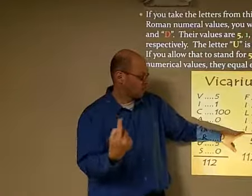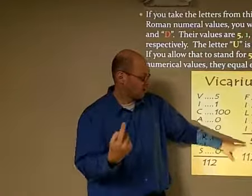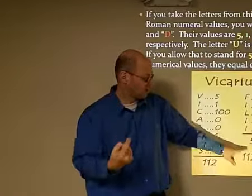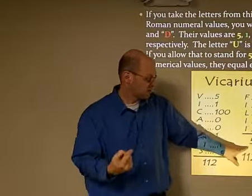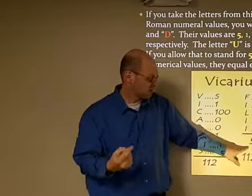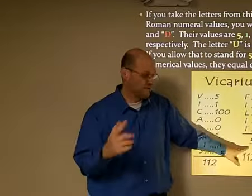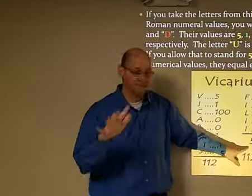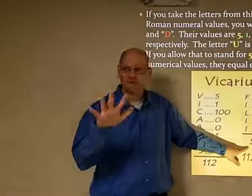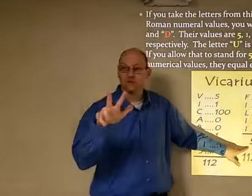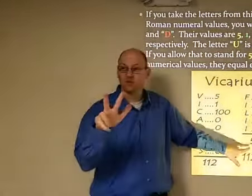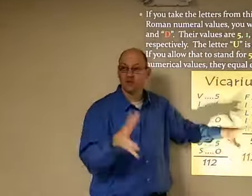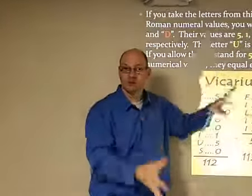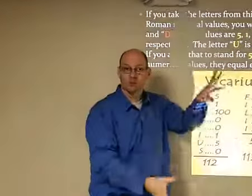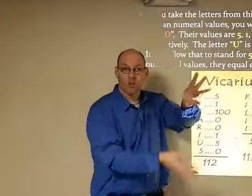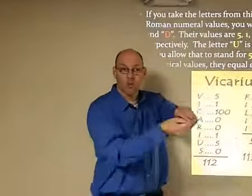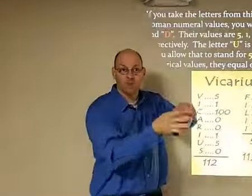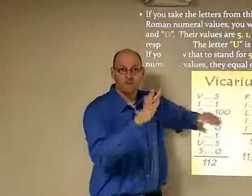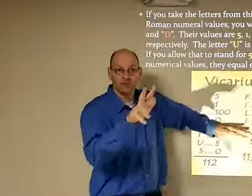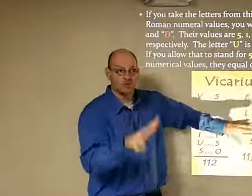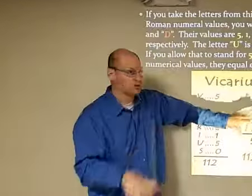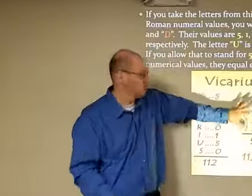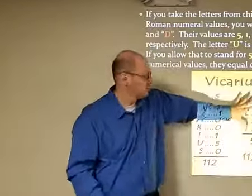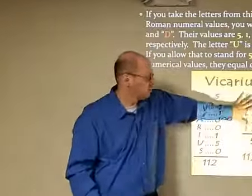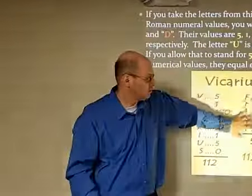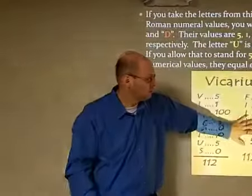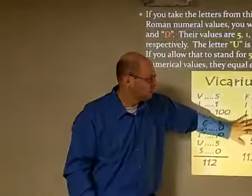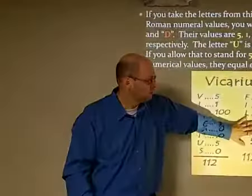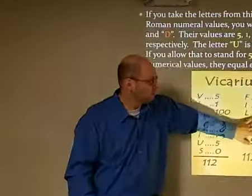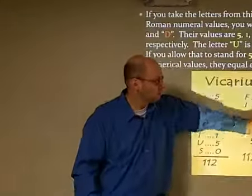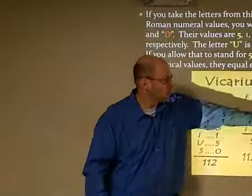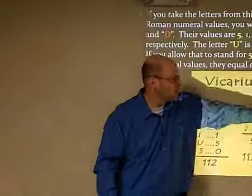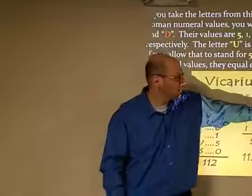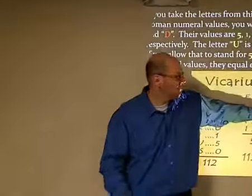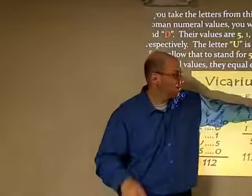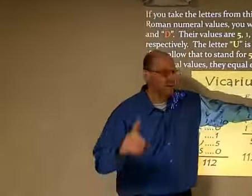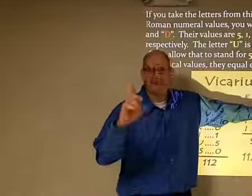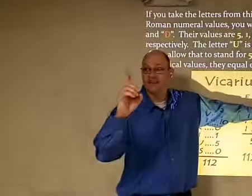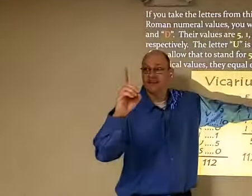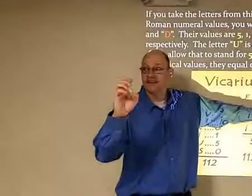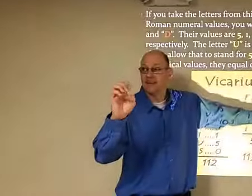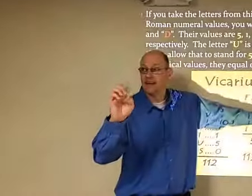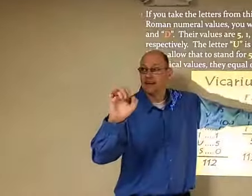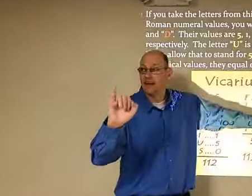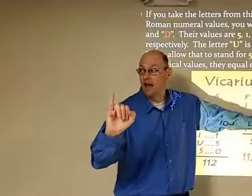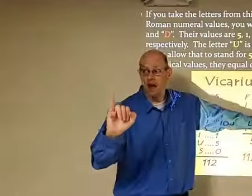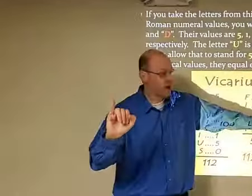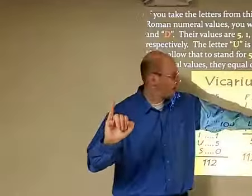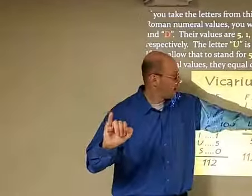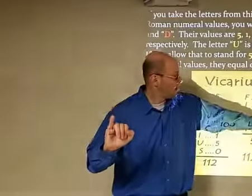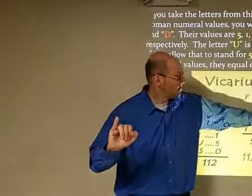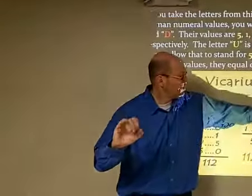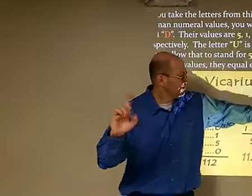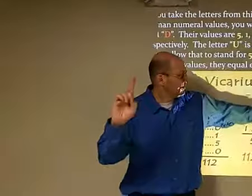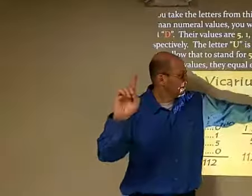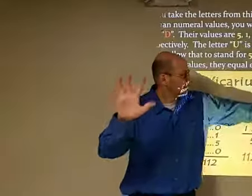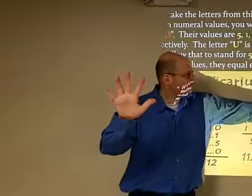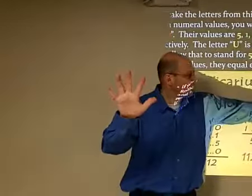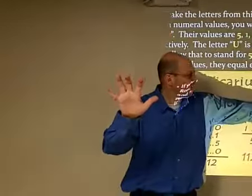F okay so it's 0 1 50 1 1 that's total 53 day is